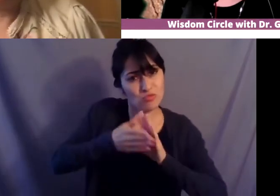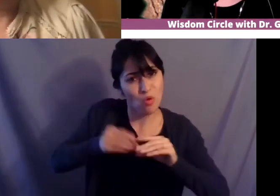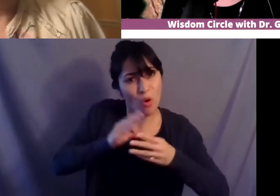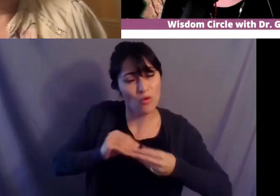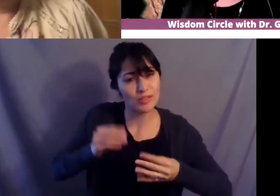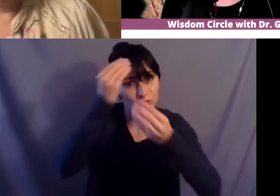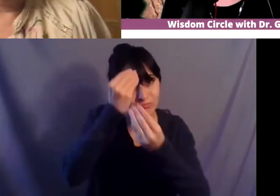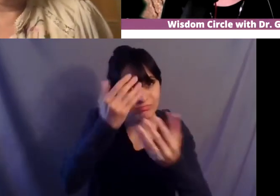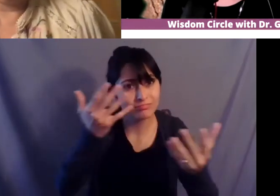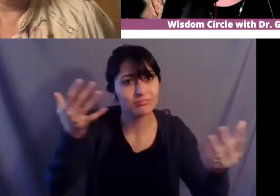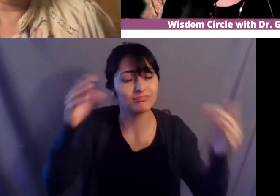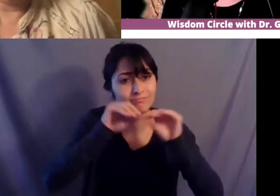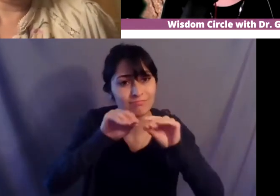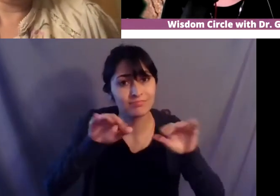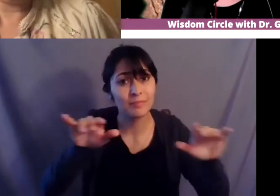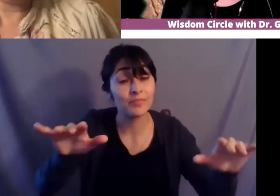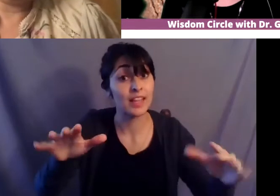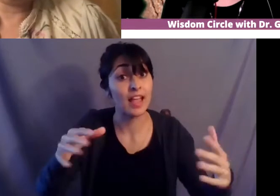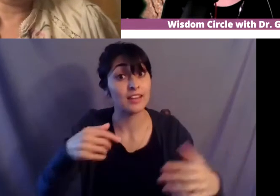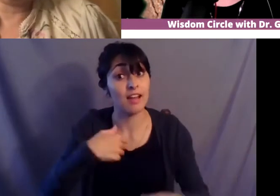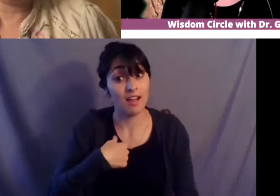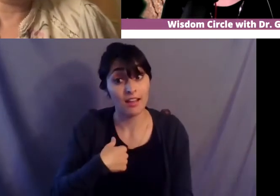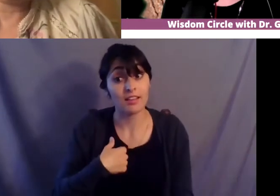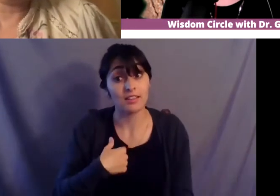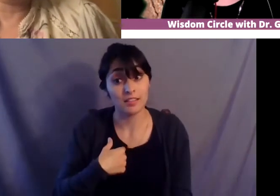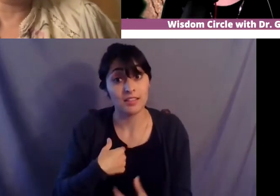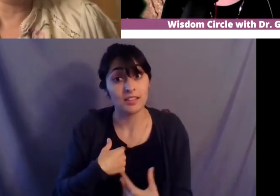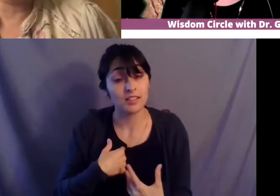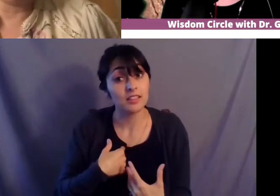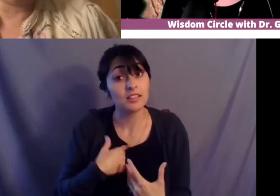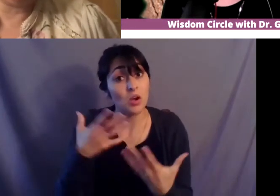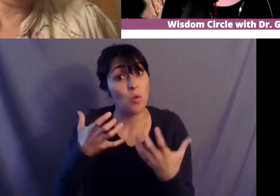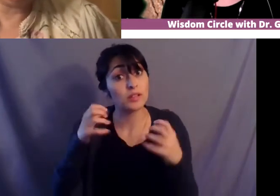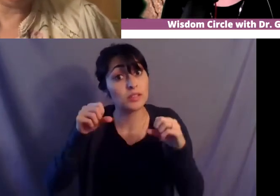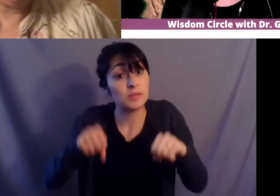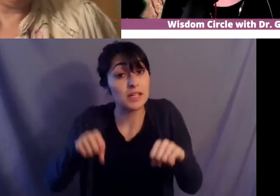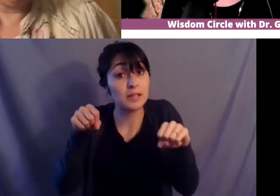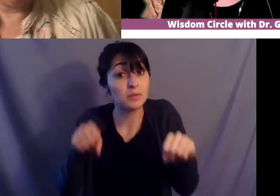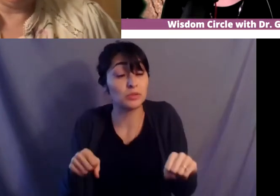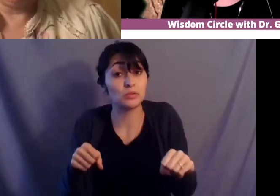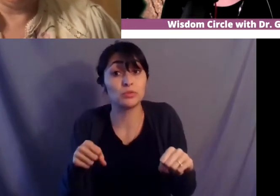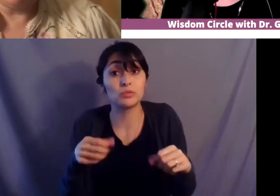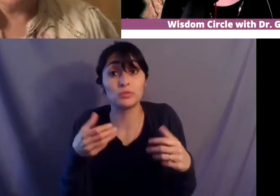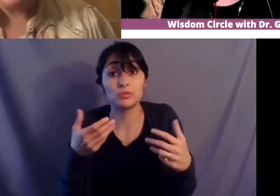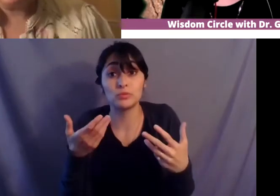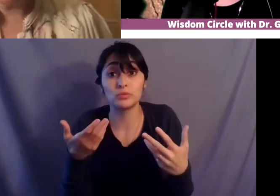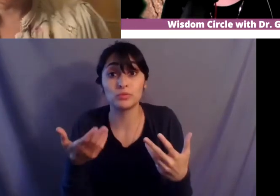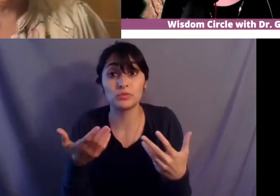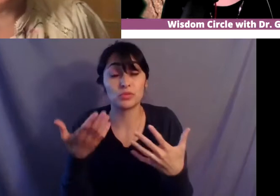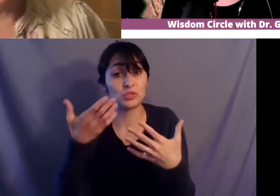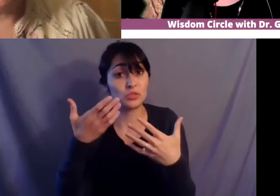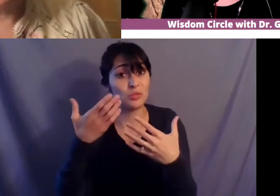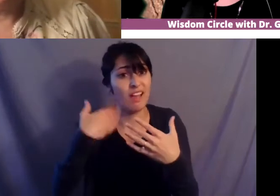about um wanting to um be able to go into uh a field